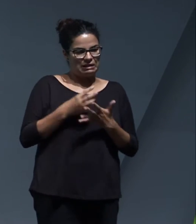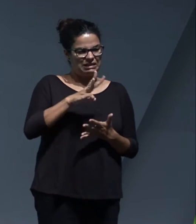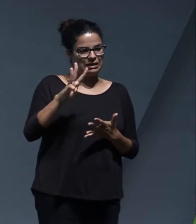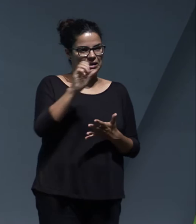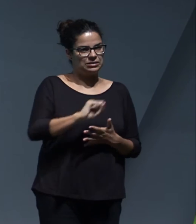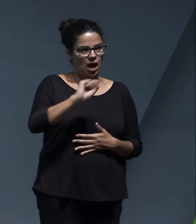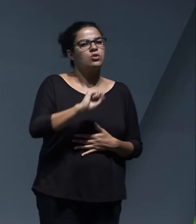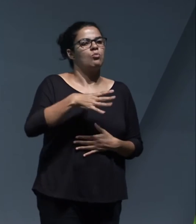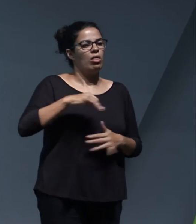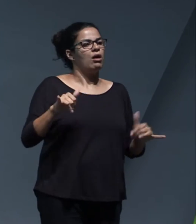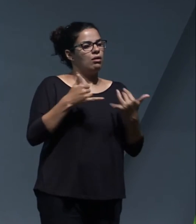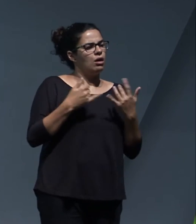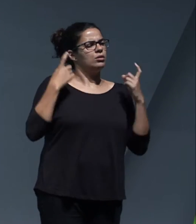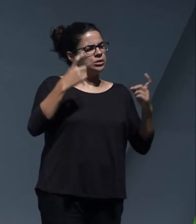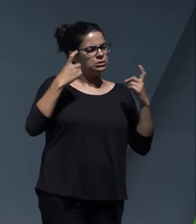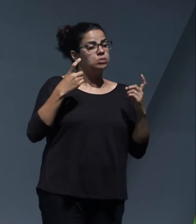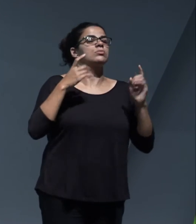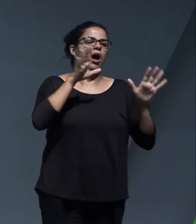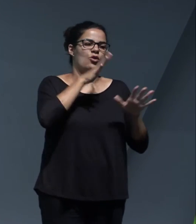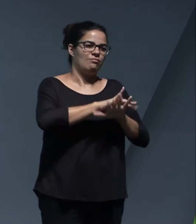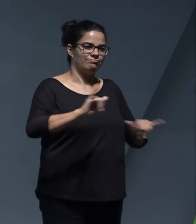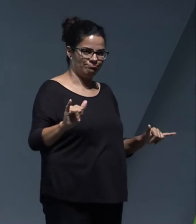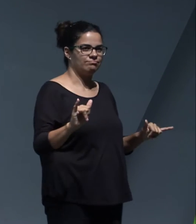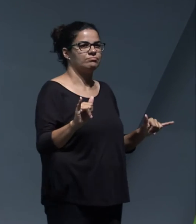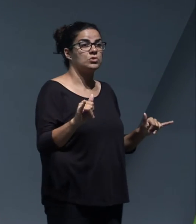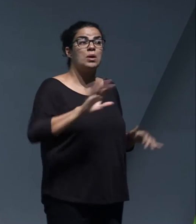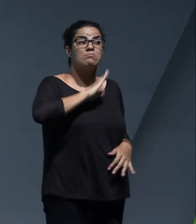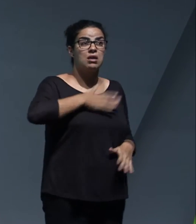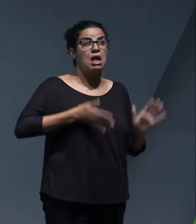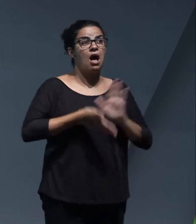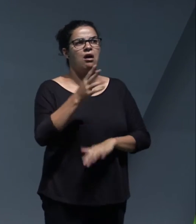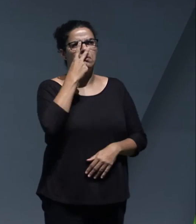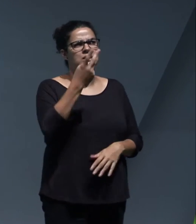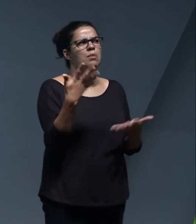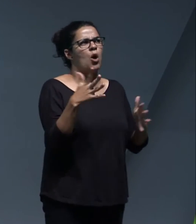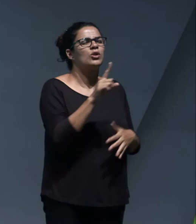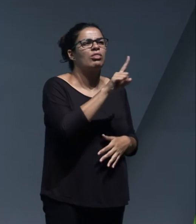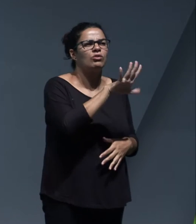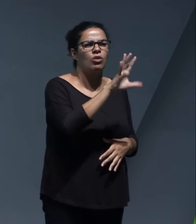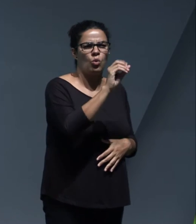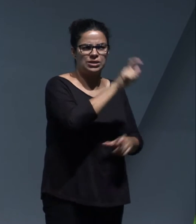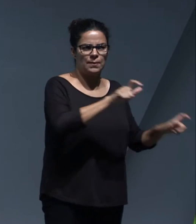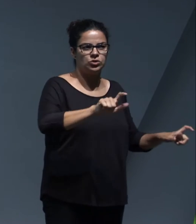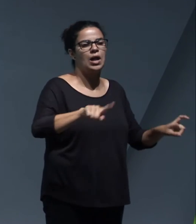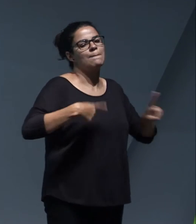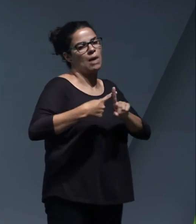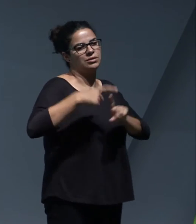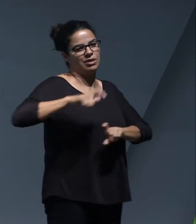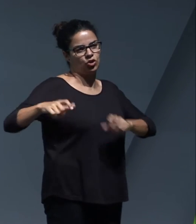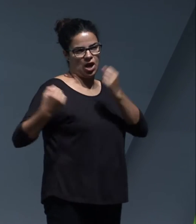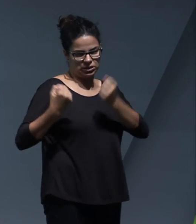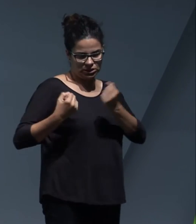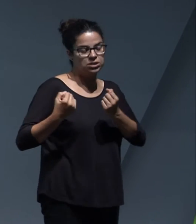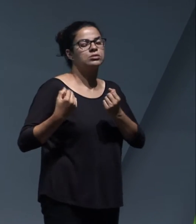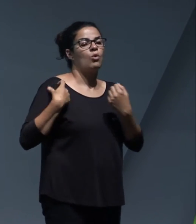sacrifice they've made over the last 33 years. So tomorrow, you have this excursion down there for about 150 people, plus the drivers,